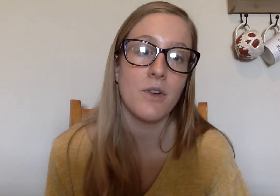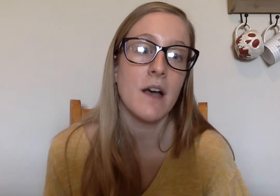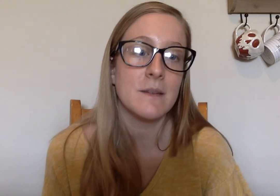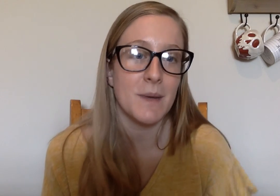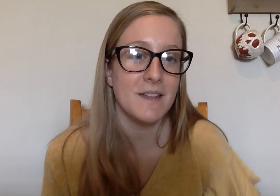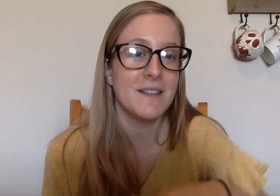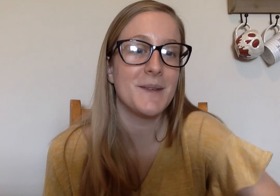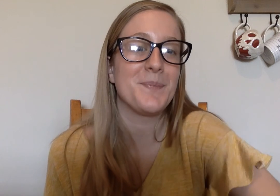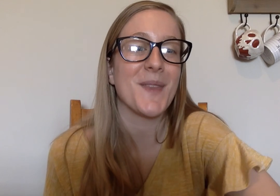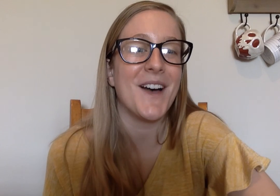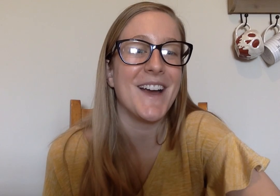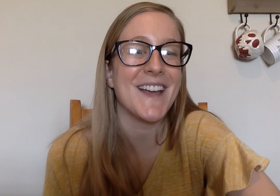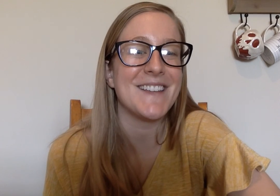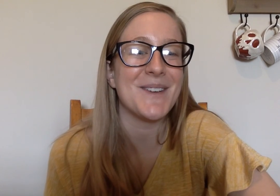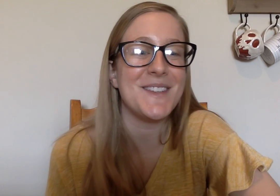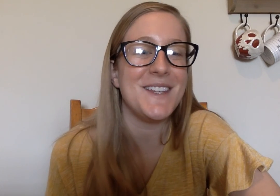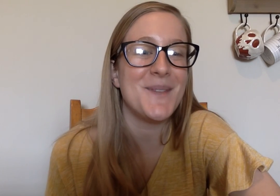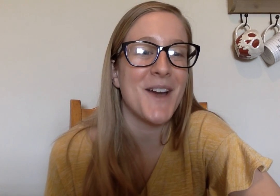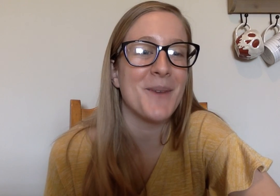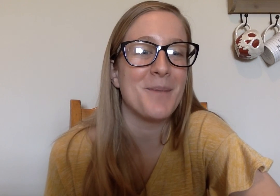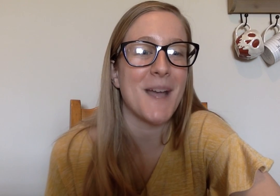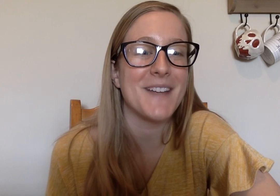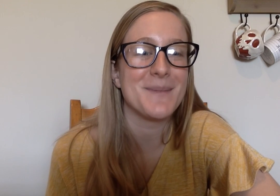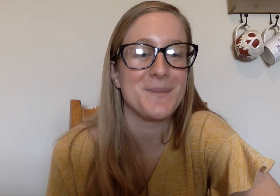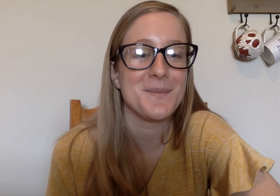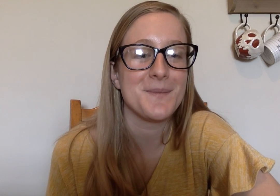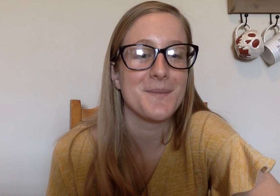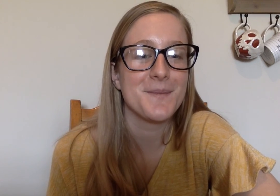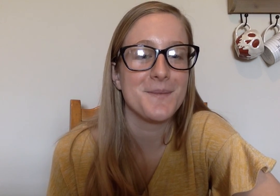cross buns. All right, guys. I will see you tomorrow. Bye. Bye.